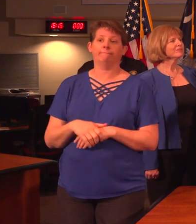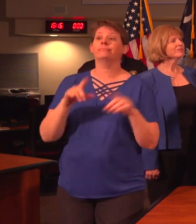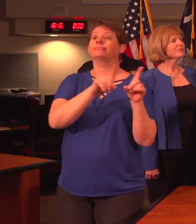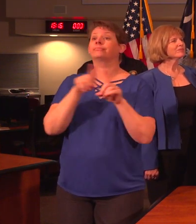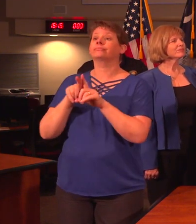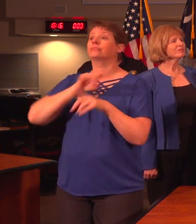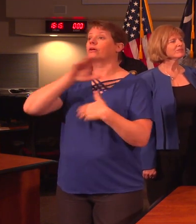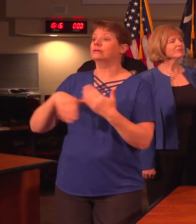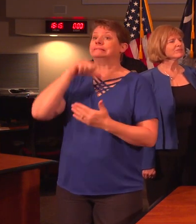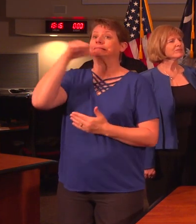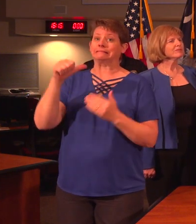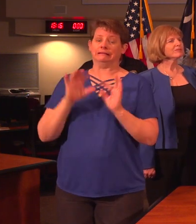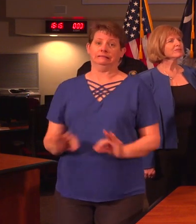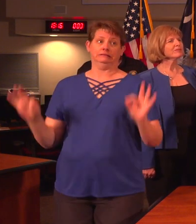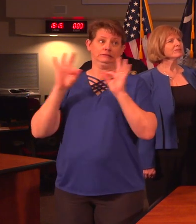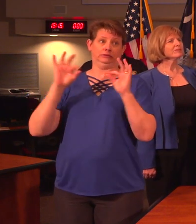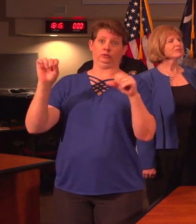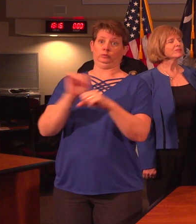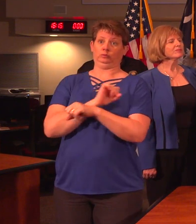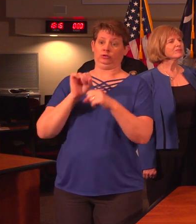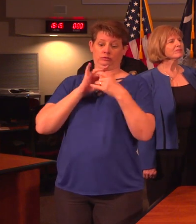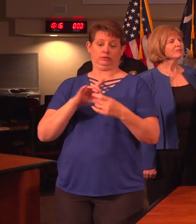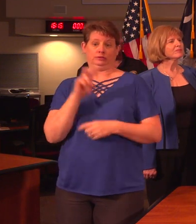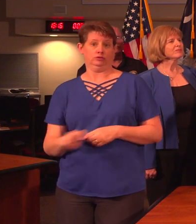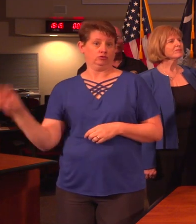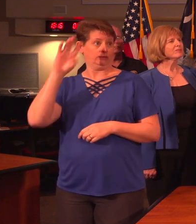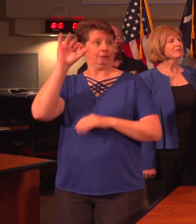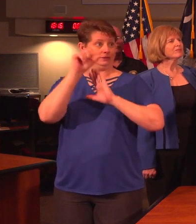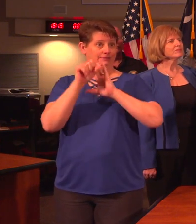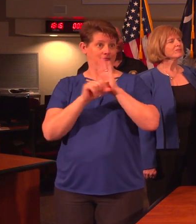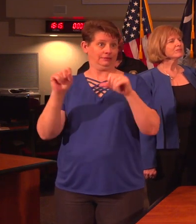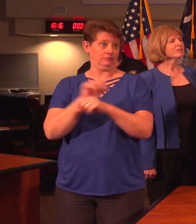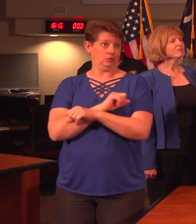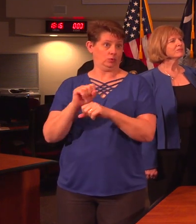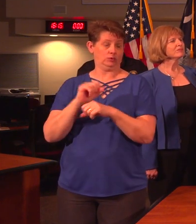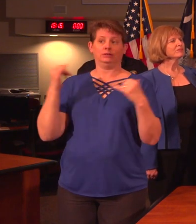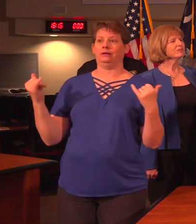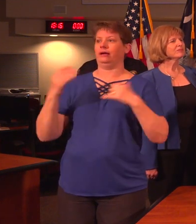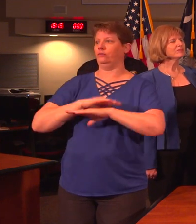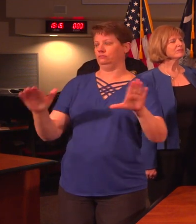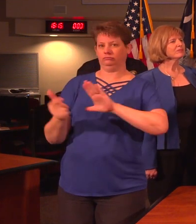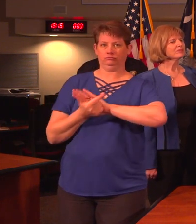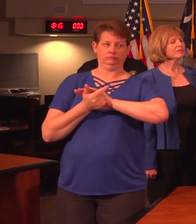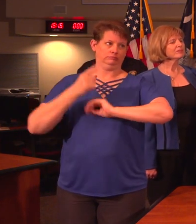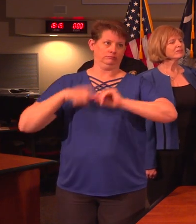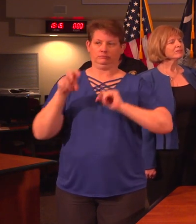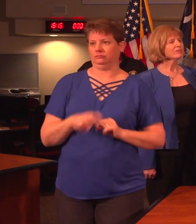nonessential work-related travel by state employees is now prohibited.